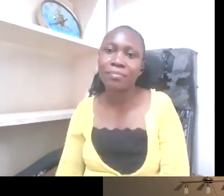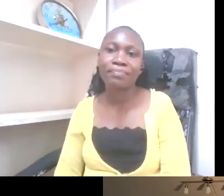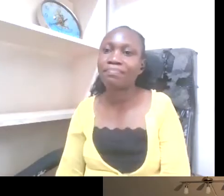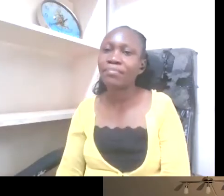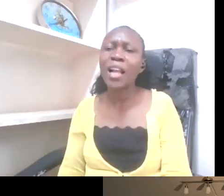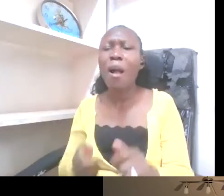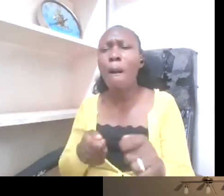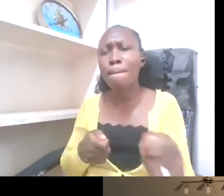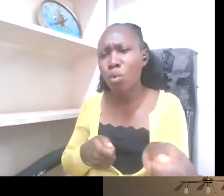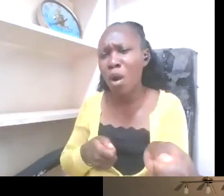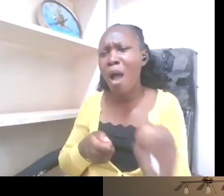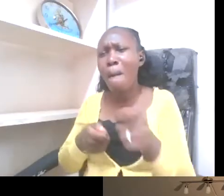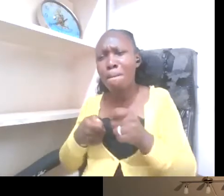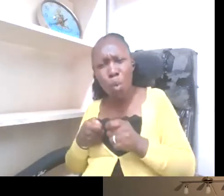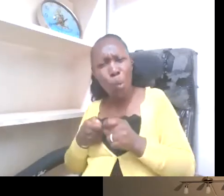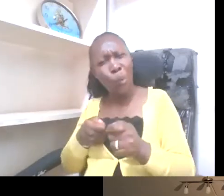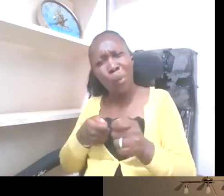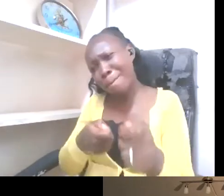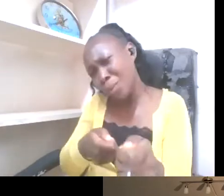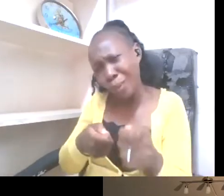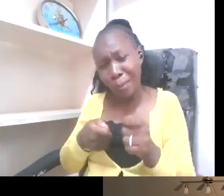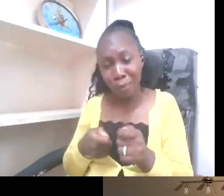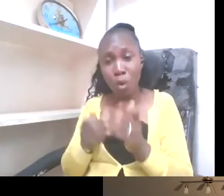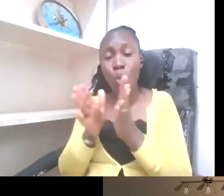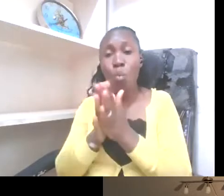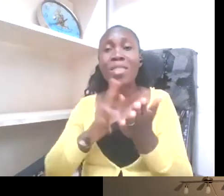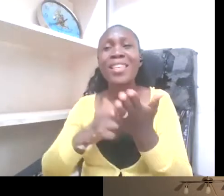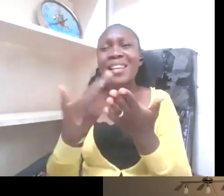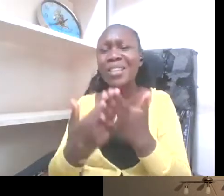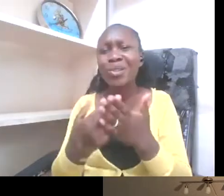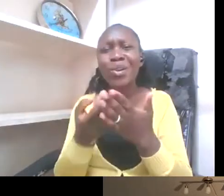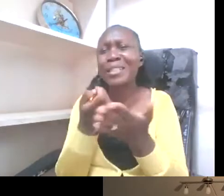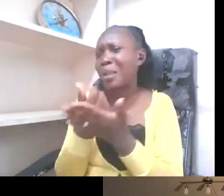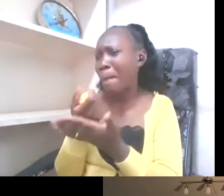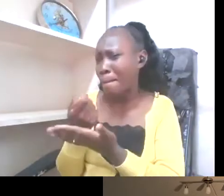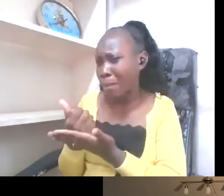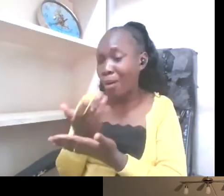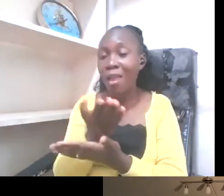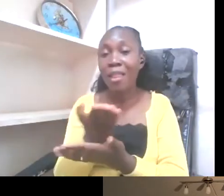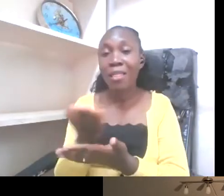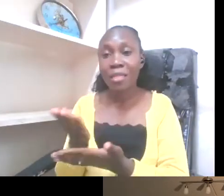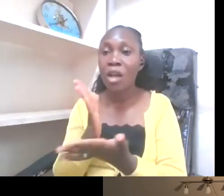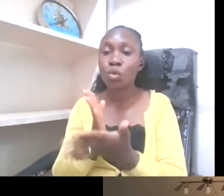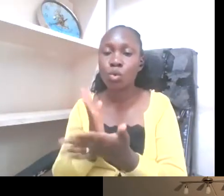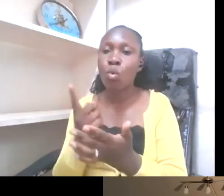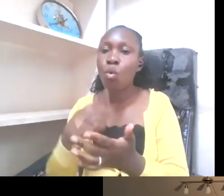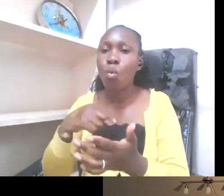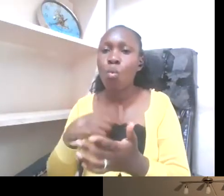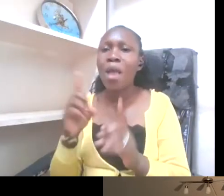war. And with the resource limitations, I must say, we've also not prioritized enough.